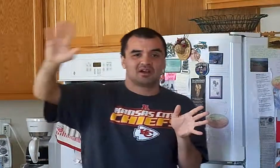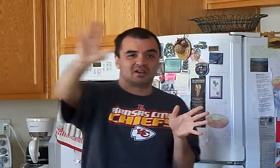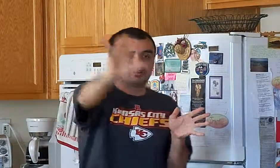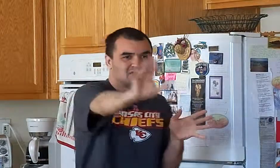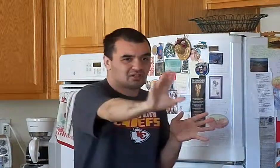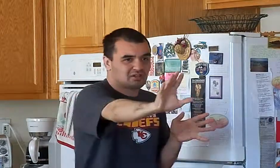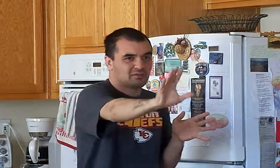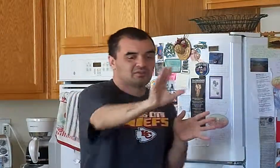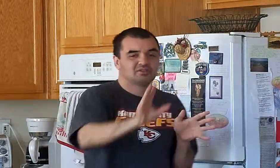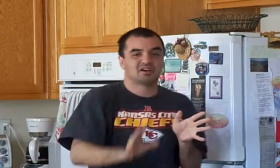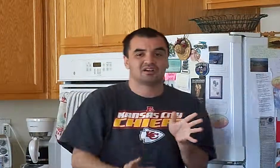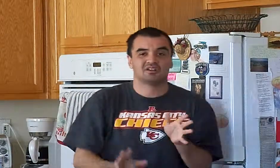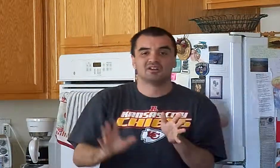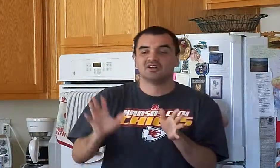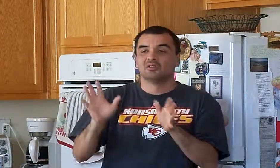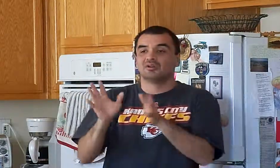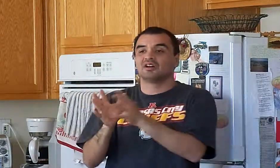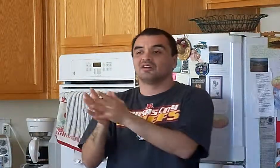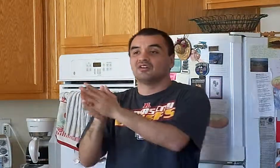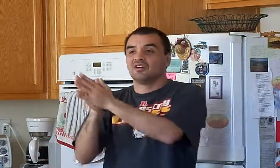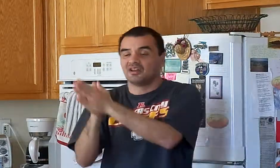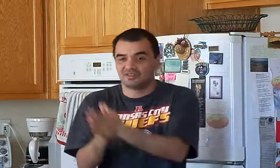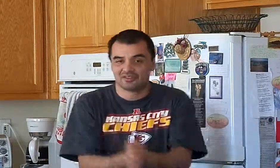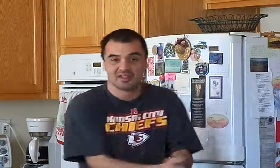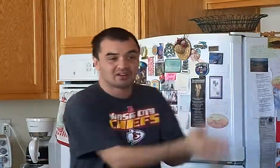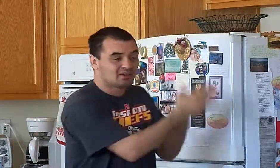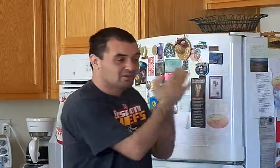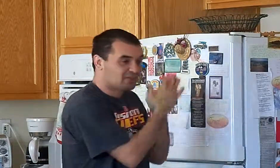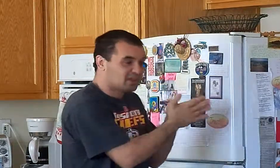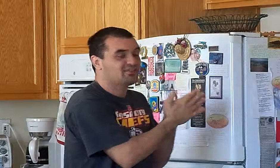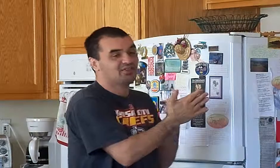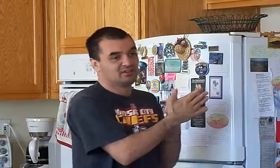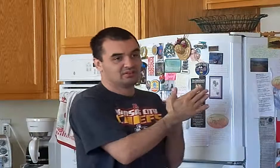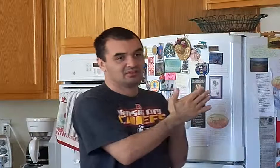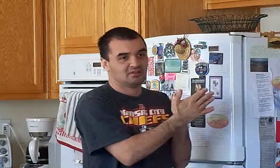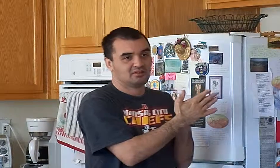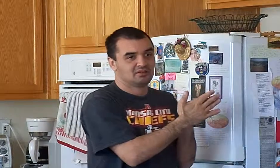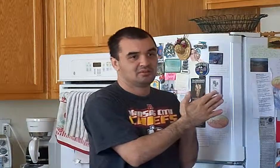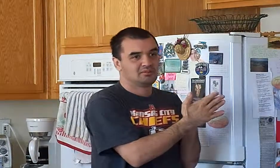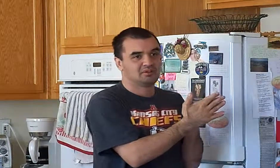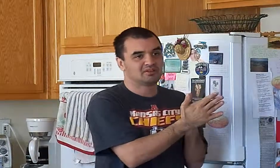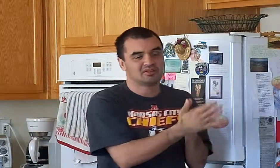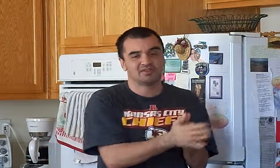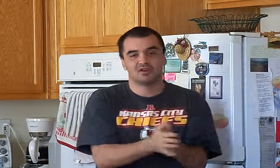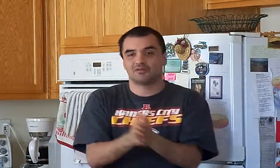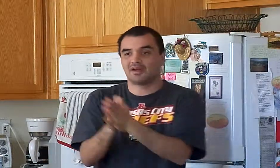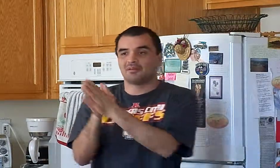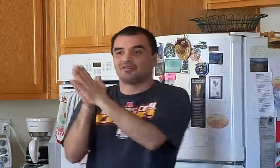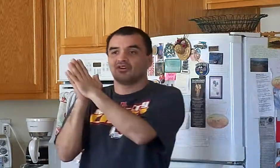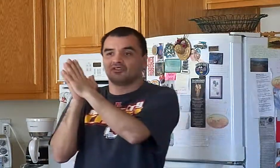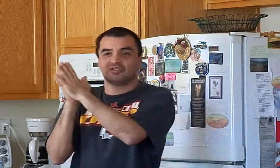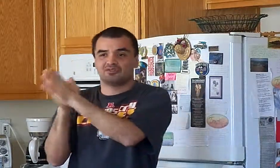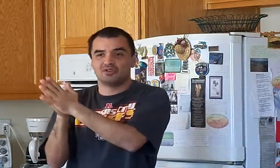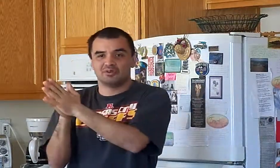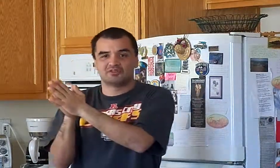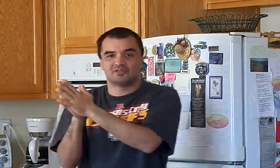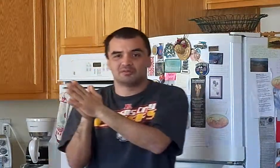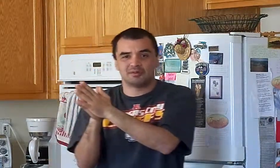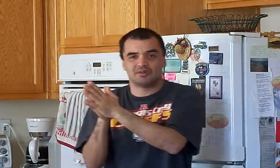behind her trying to be with Sonic will kind of understand how they feel. Because even though it might be for just a few issues, maybe an